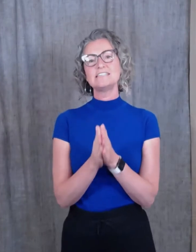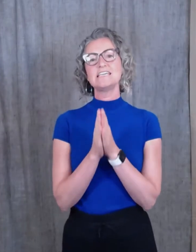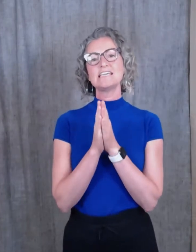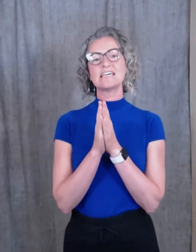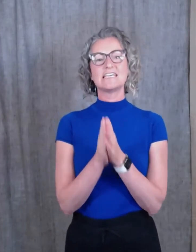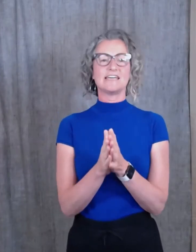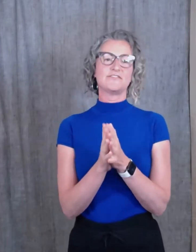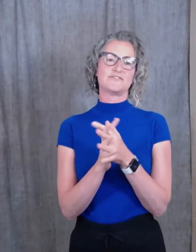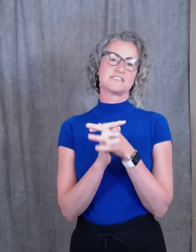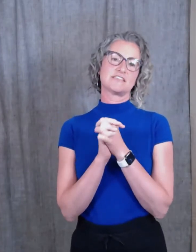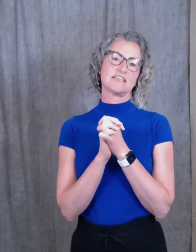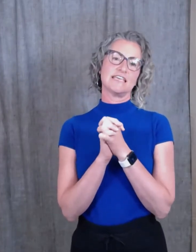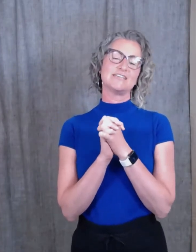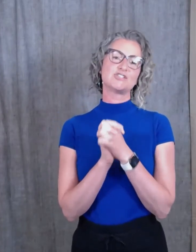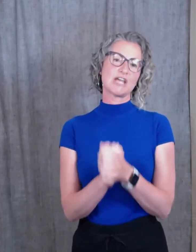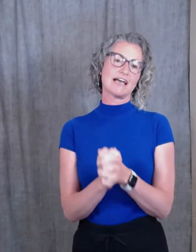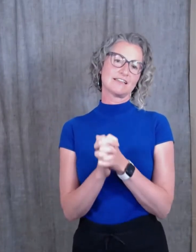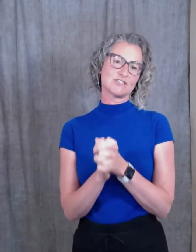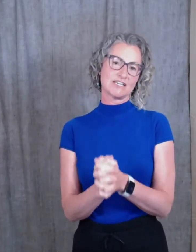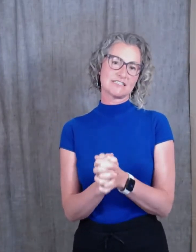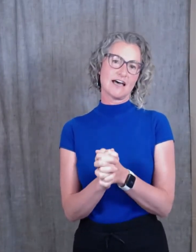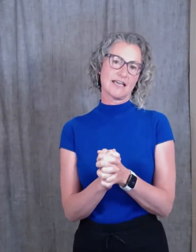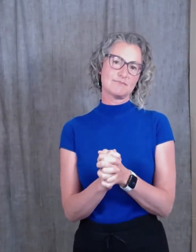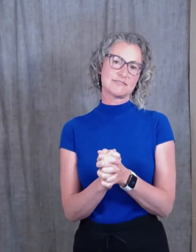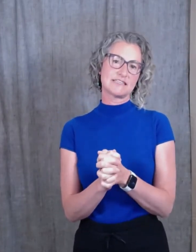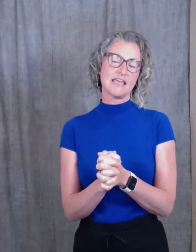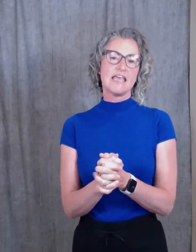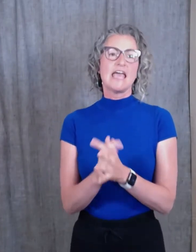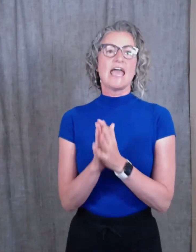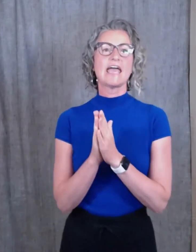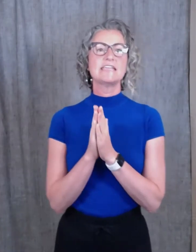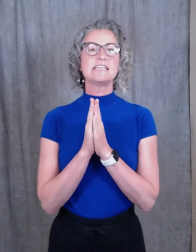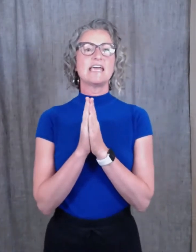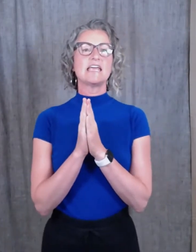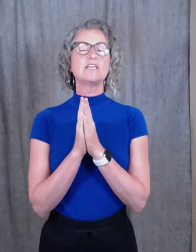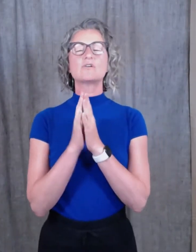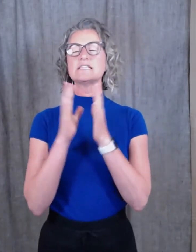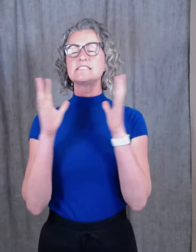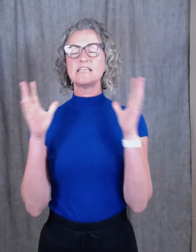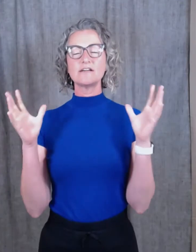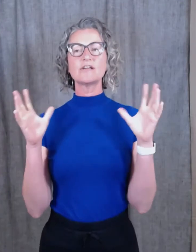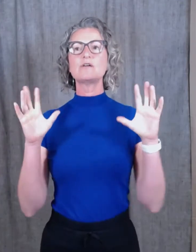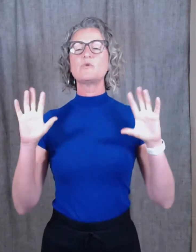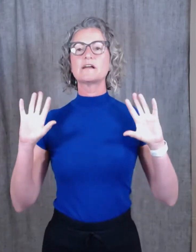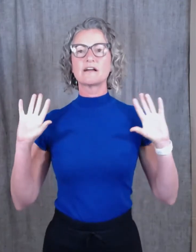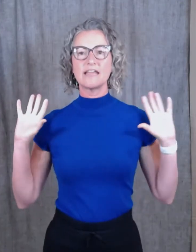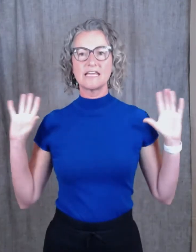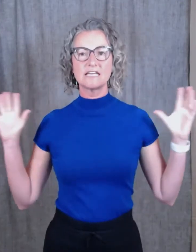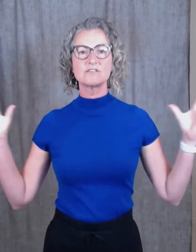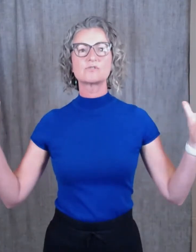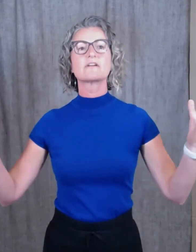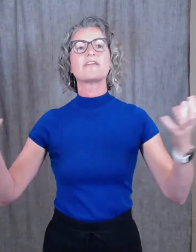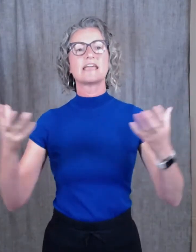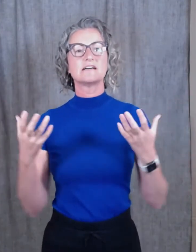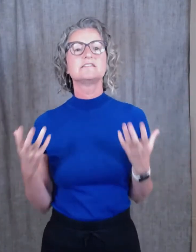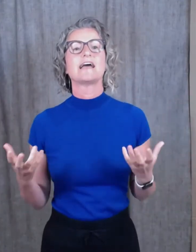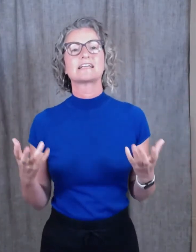Gifts in Challenging Times. And, you know, considering we're in sort of a collective